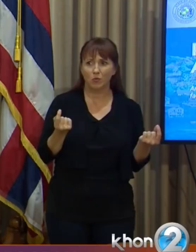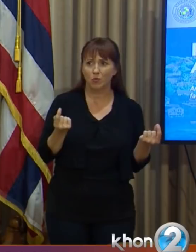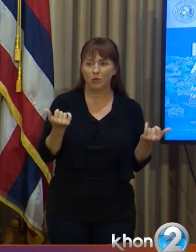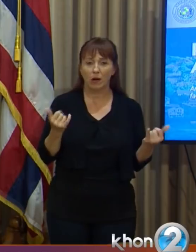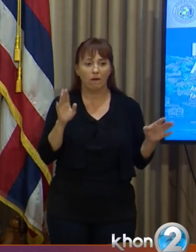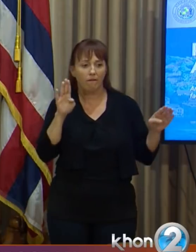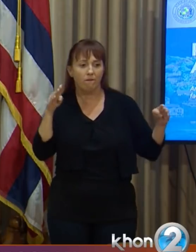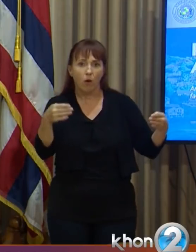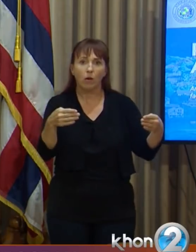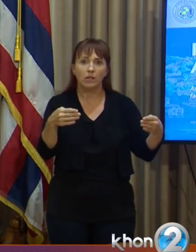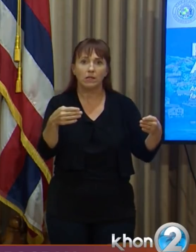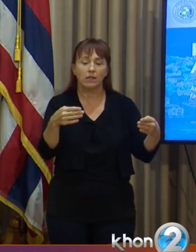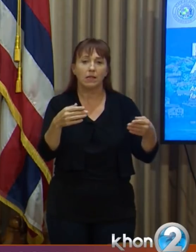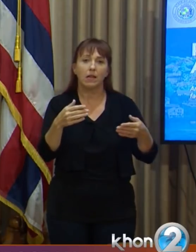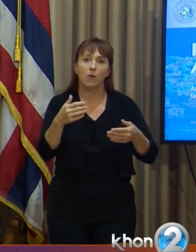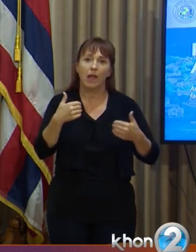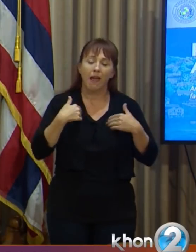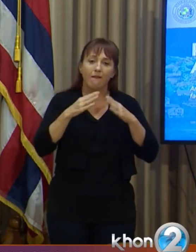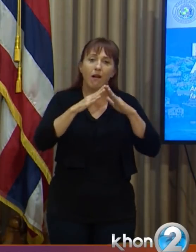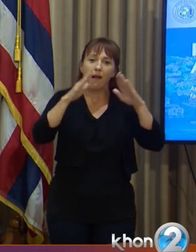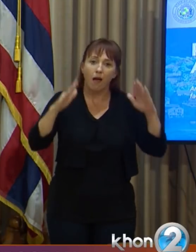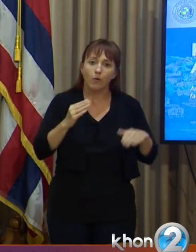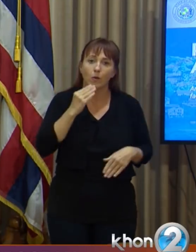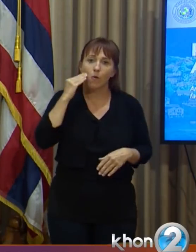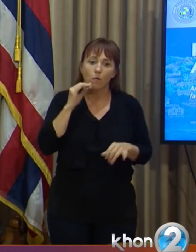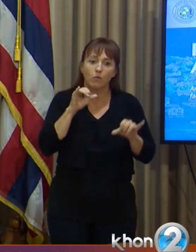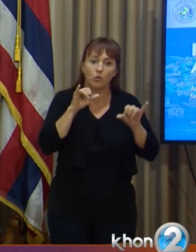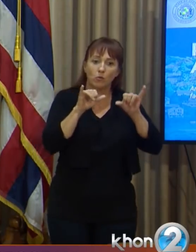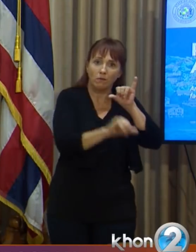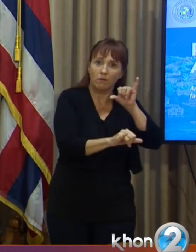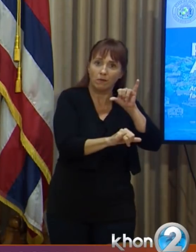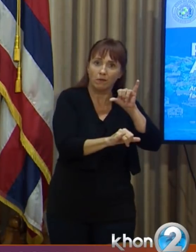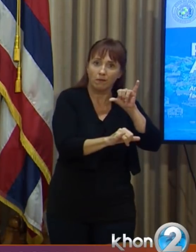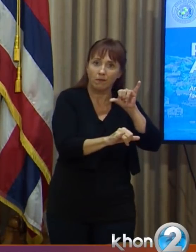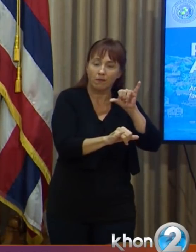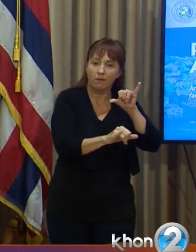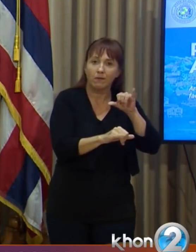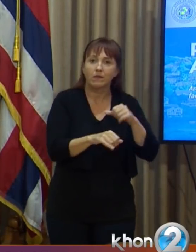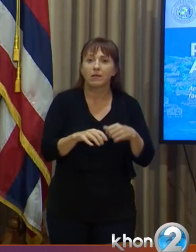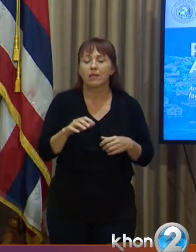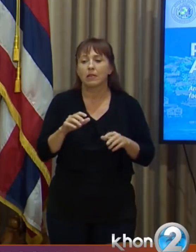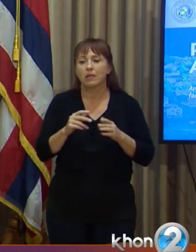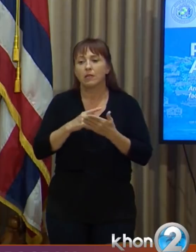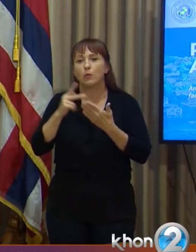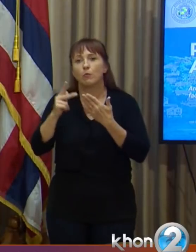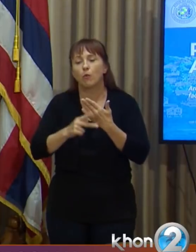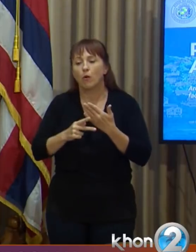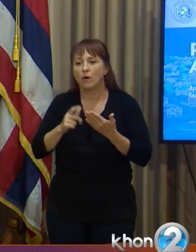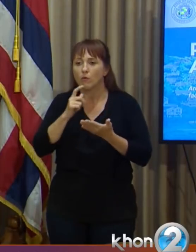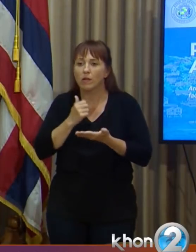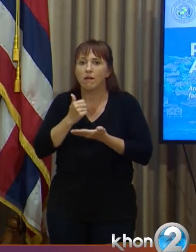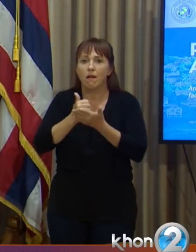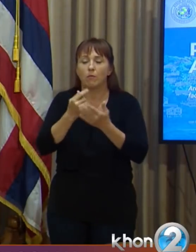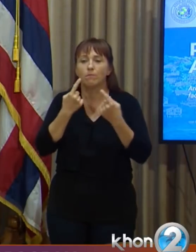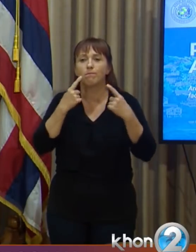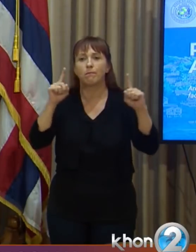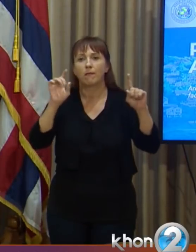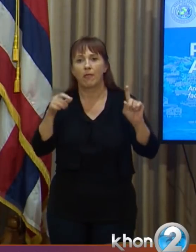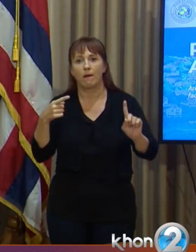must be that we all have a home. This program makes a big step towards accomplishing that goal.